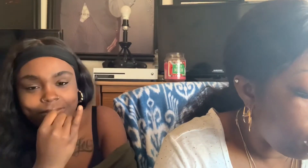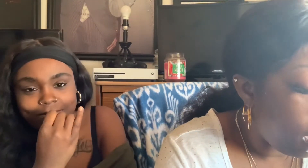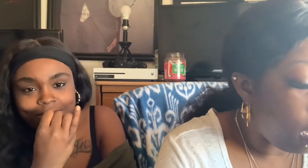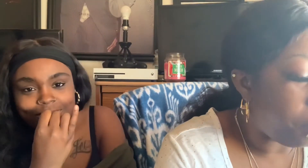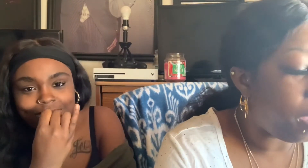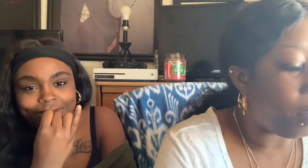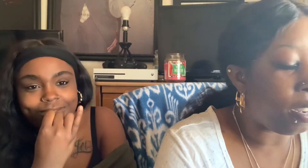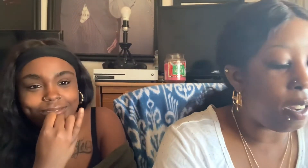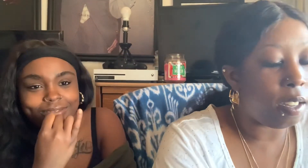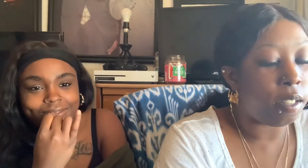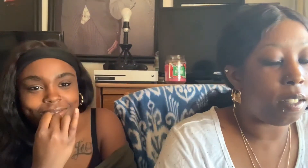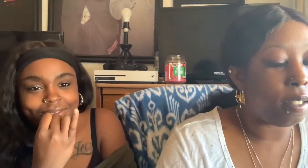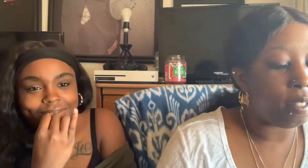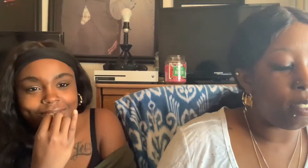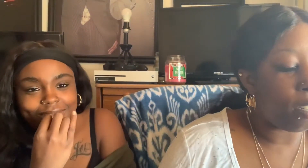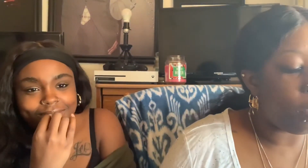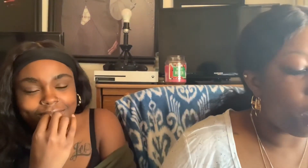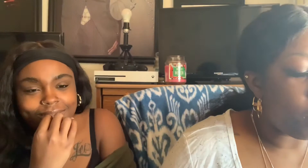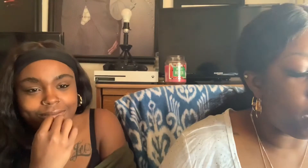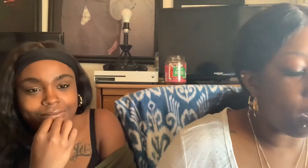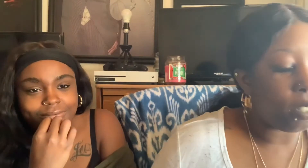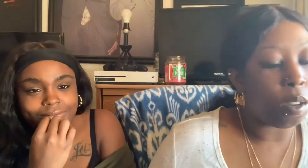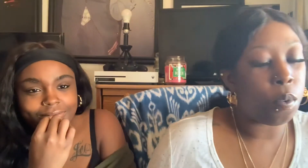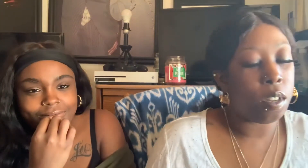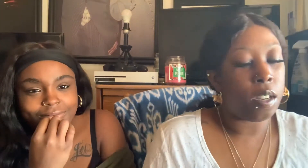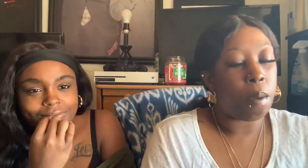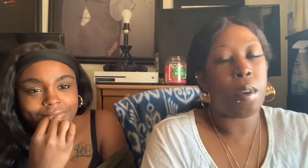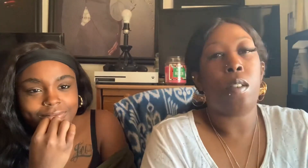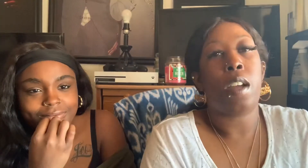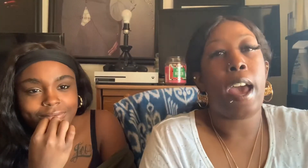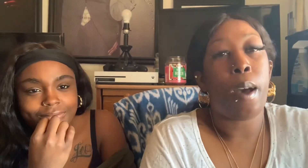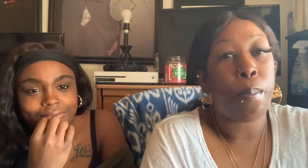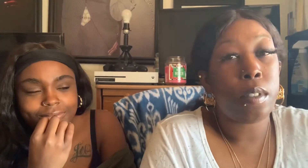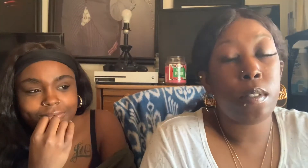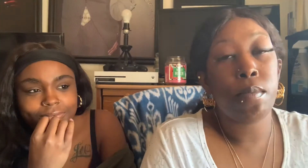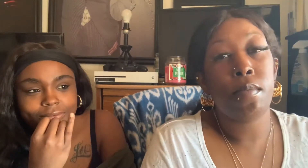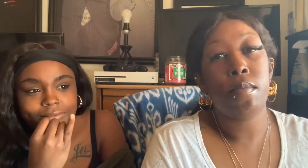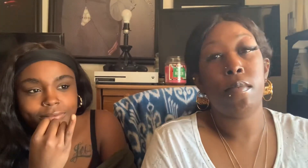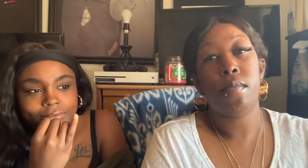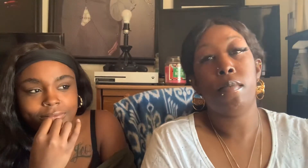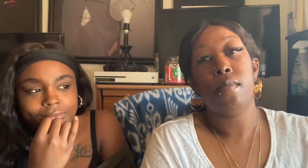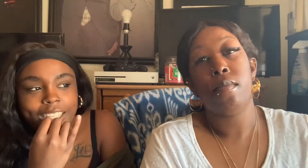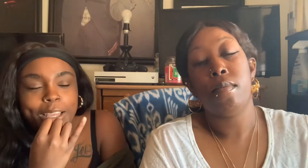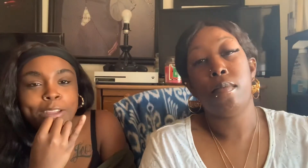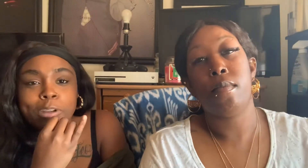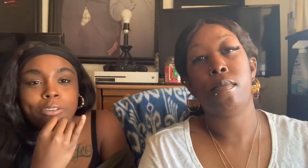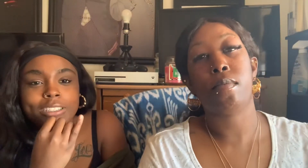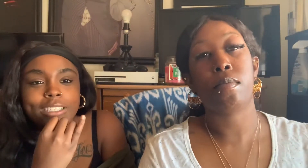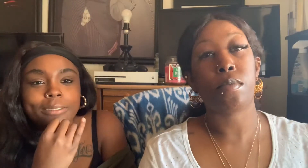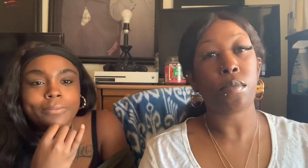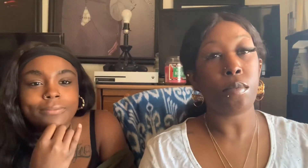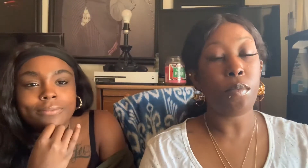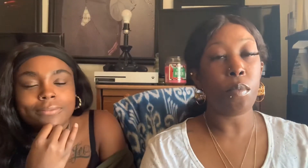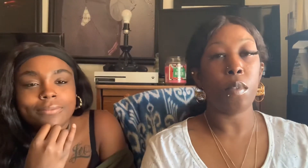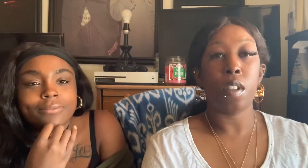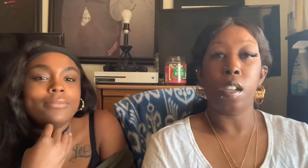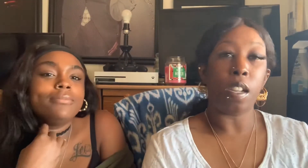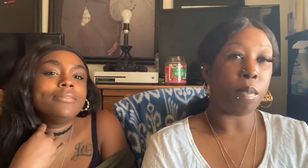Never have I ever someone I met on an app. And what else do you know? It doesn't matter